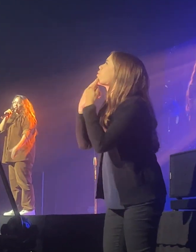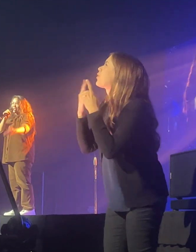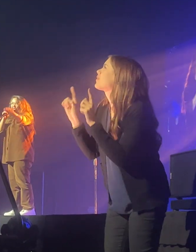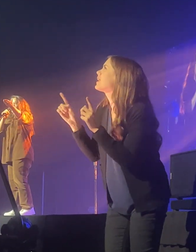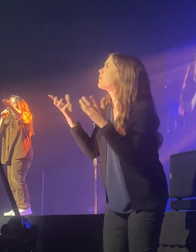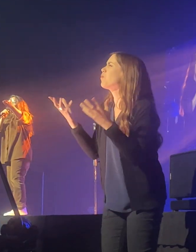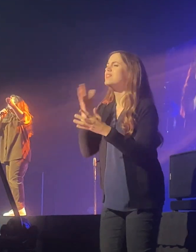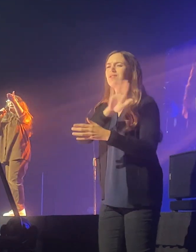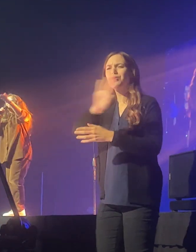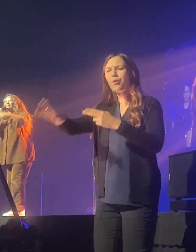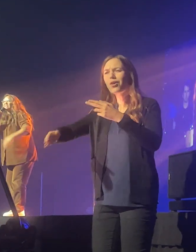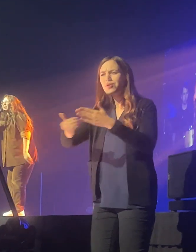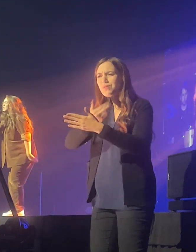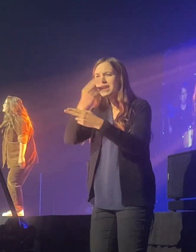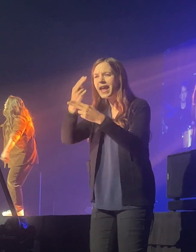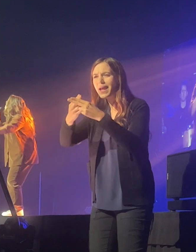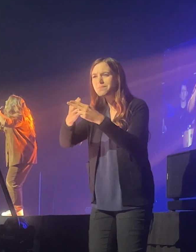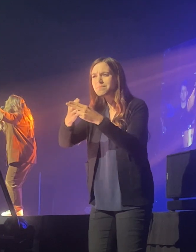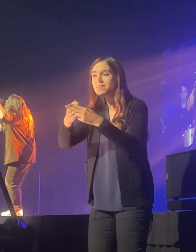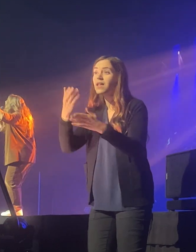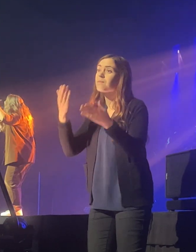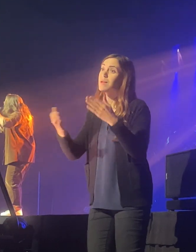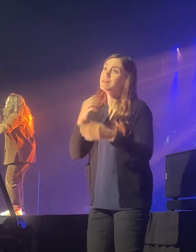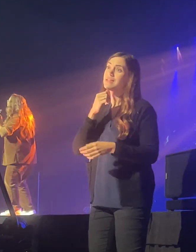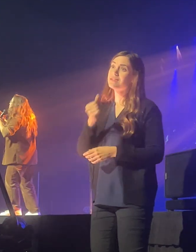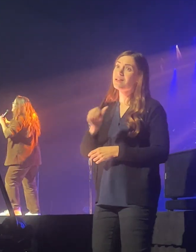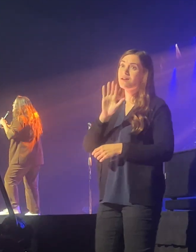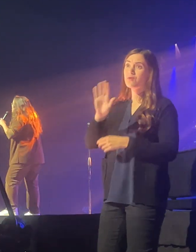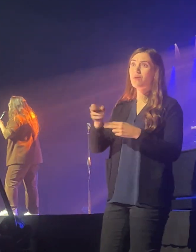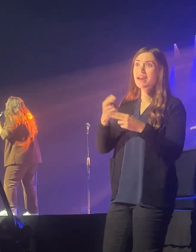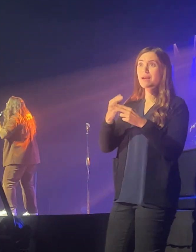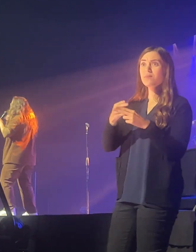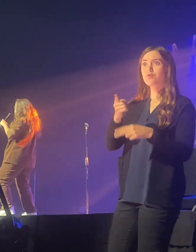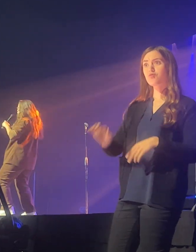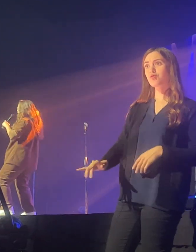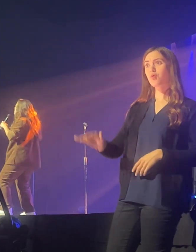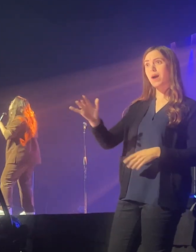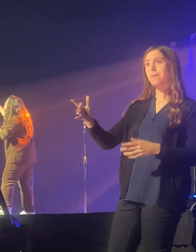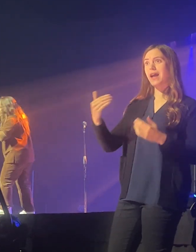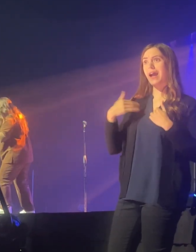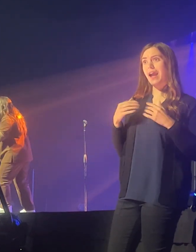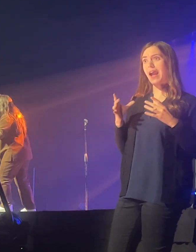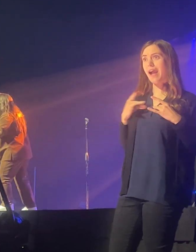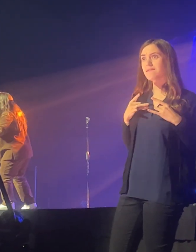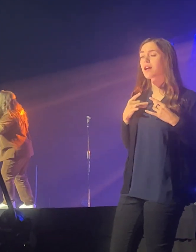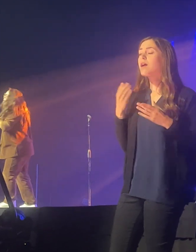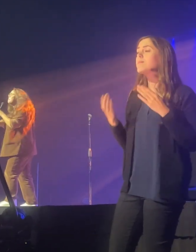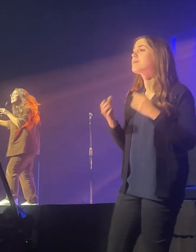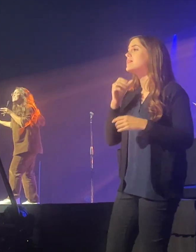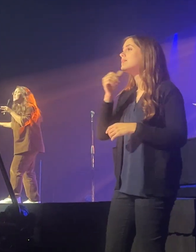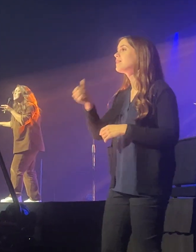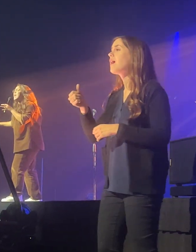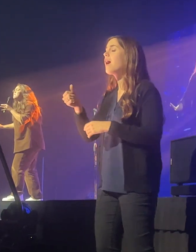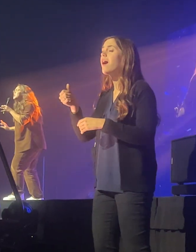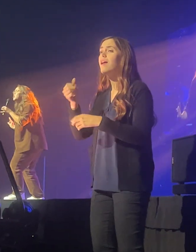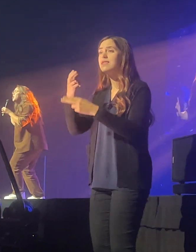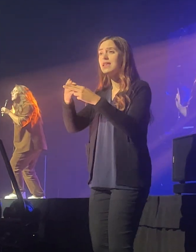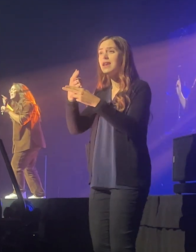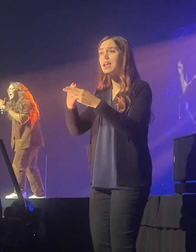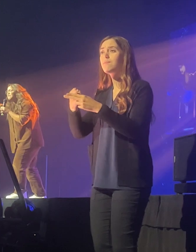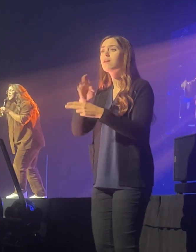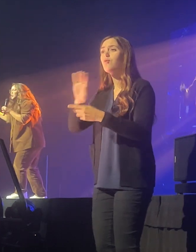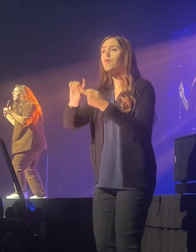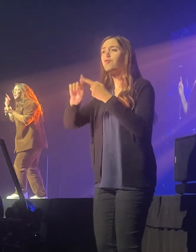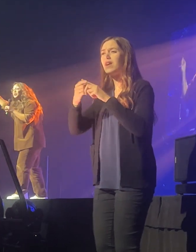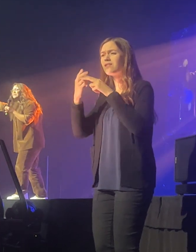that I'm calling you? Maybe it's not the name you can walk with. Maybe it's not the name you will probably associate you with. Maybe it's not the name that your